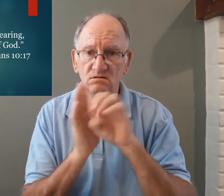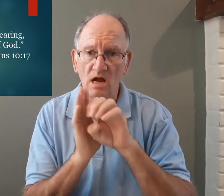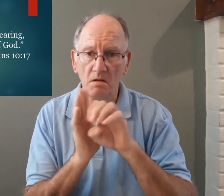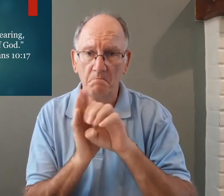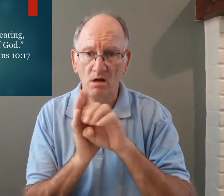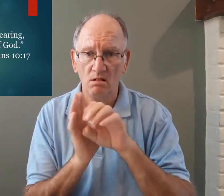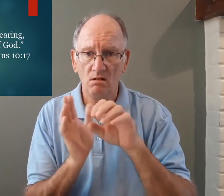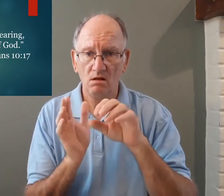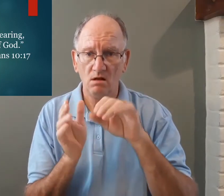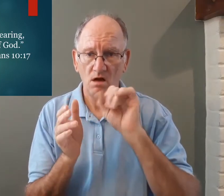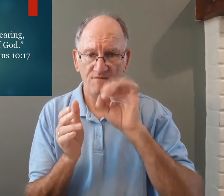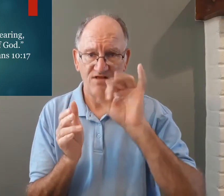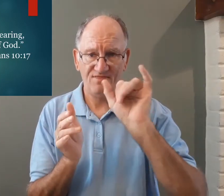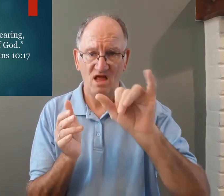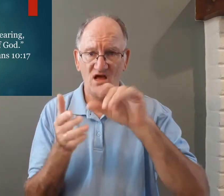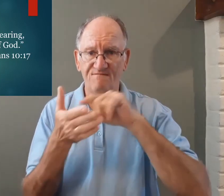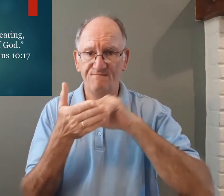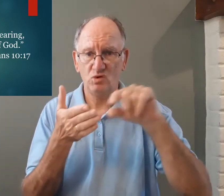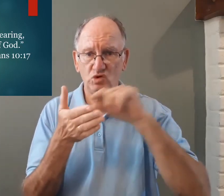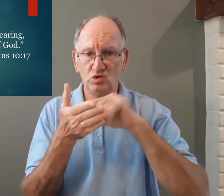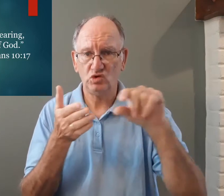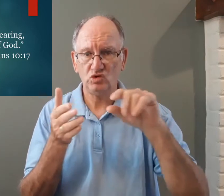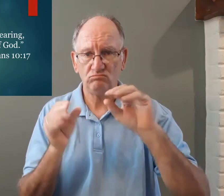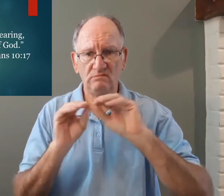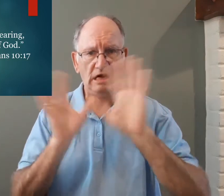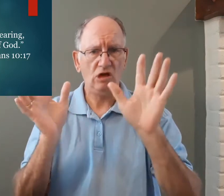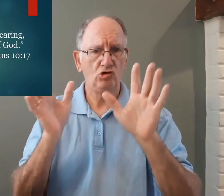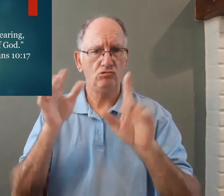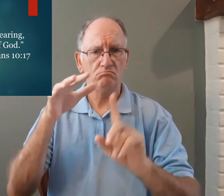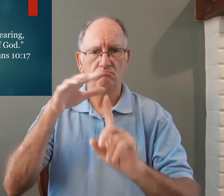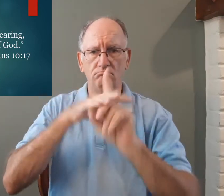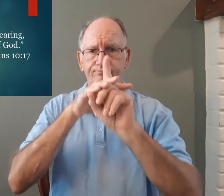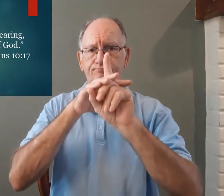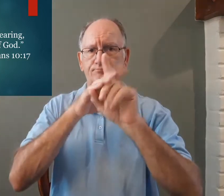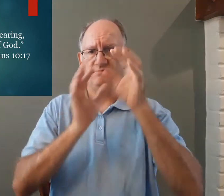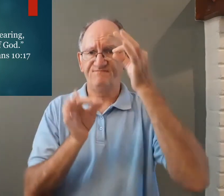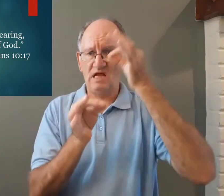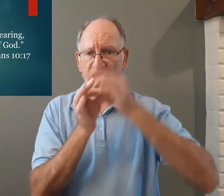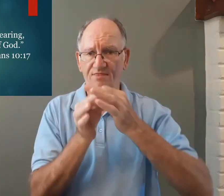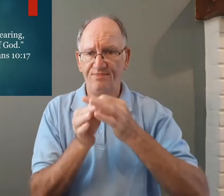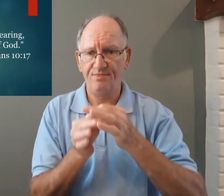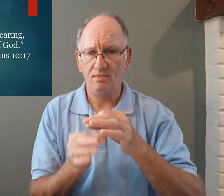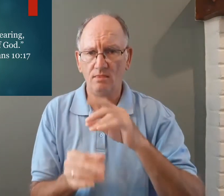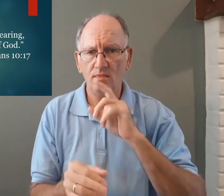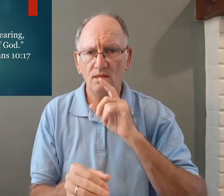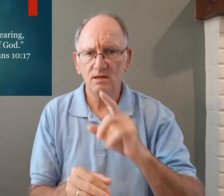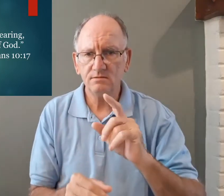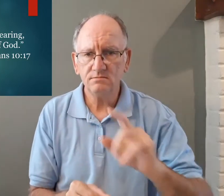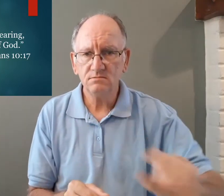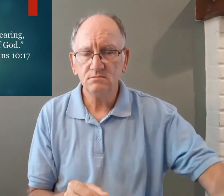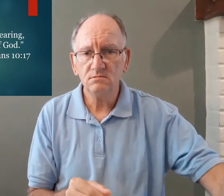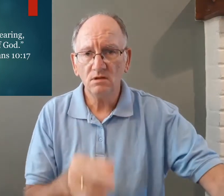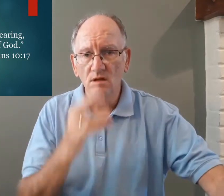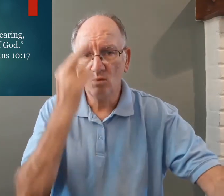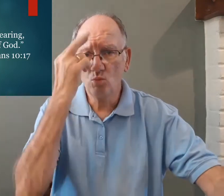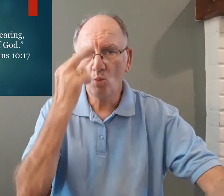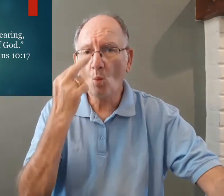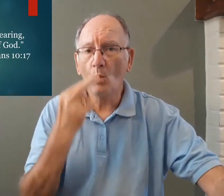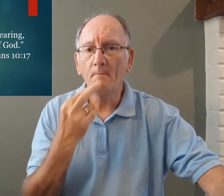the best example of this and it's a clear verse so that when faith came in was in